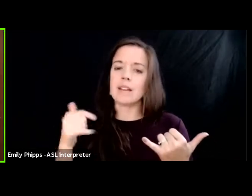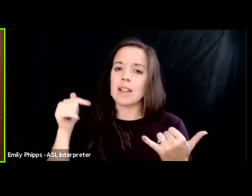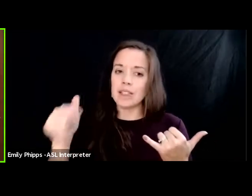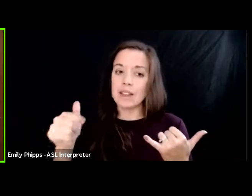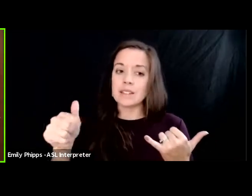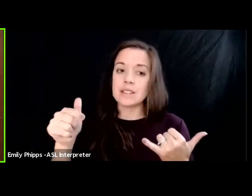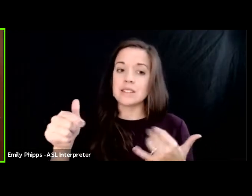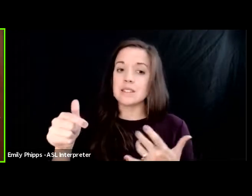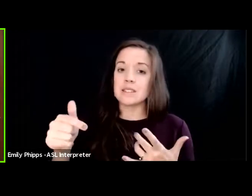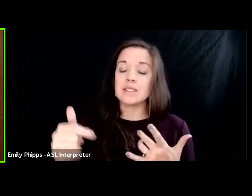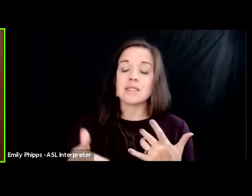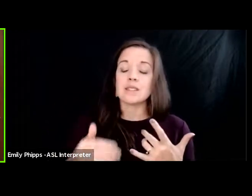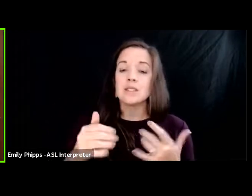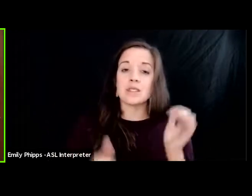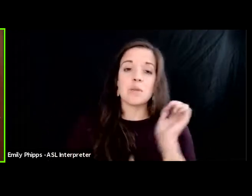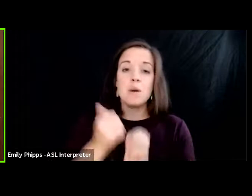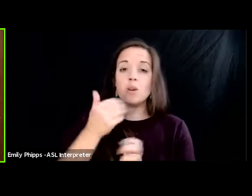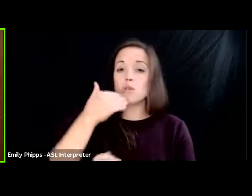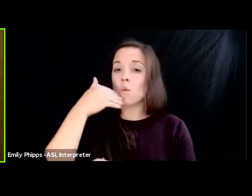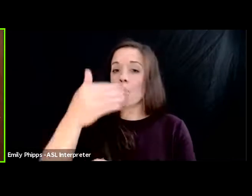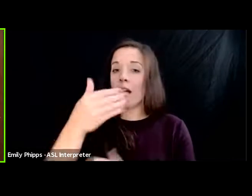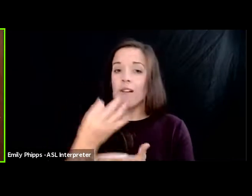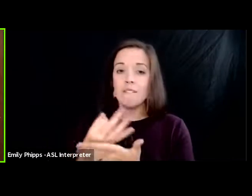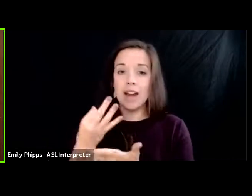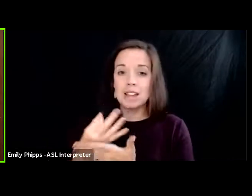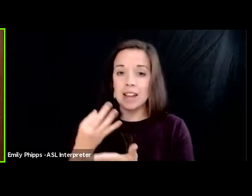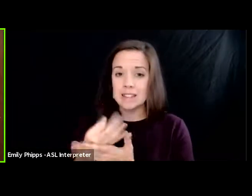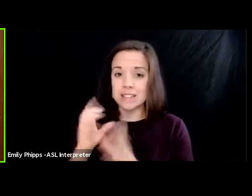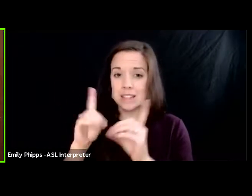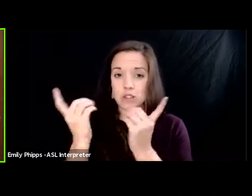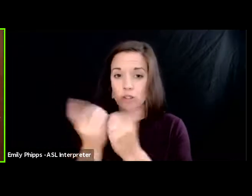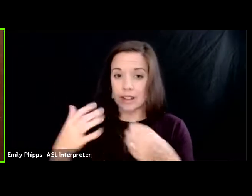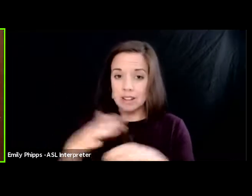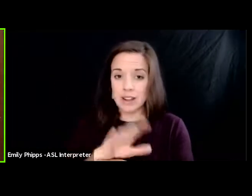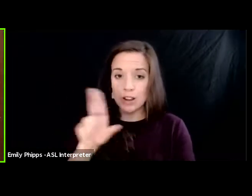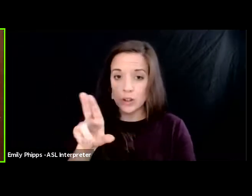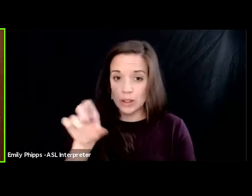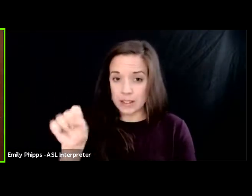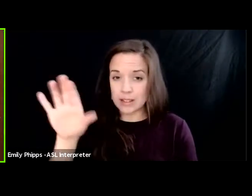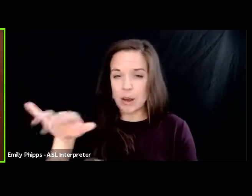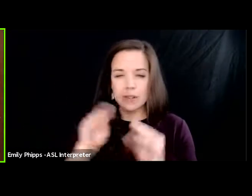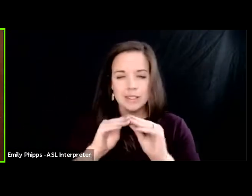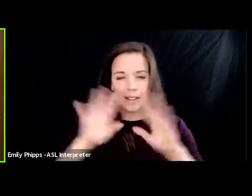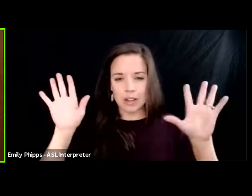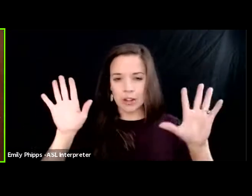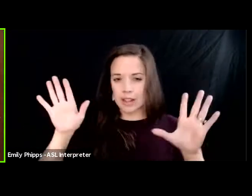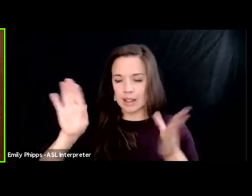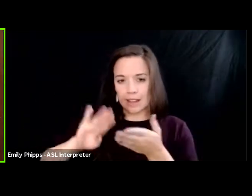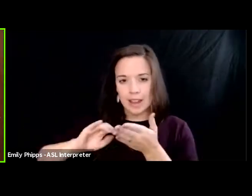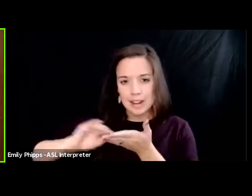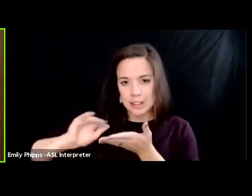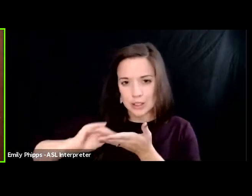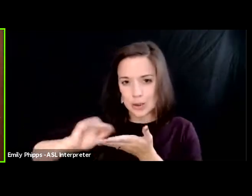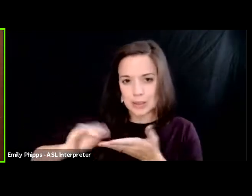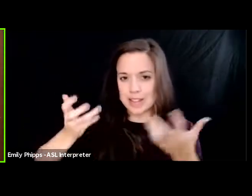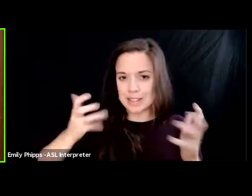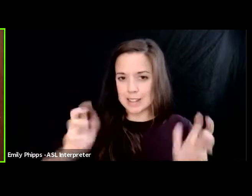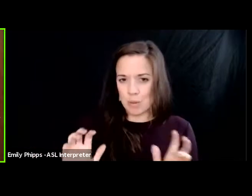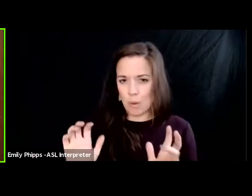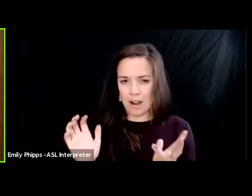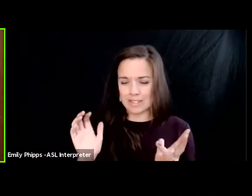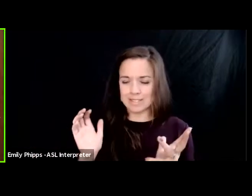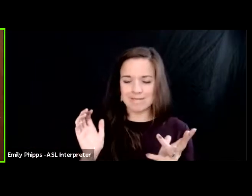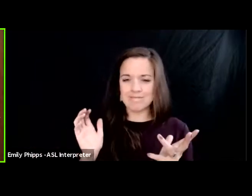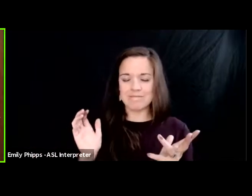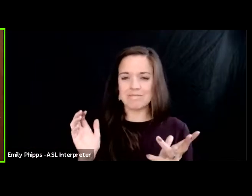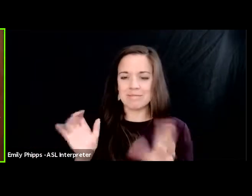the most well-financed district in the entire of the united states so that was clearly an excuse they did not want to file these charges they could see